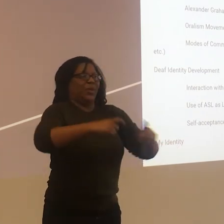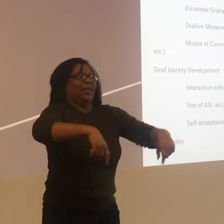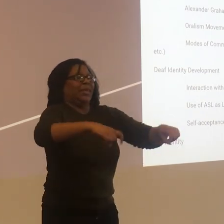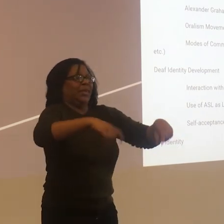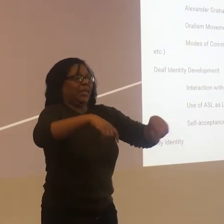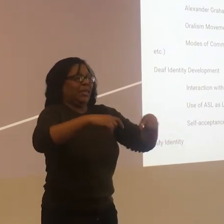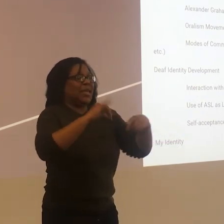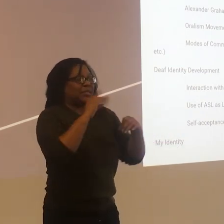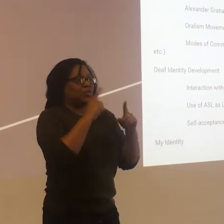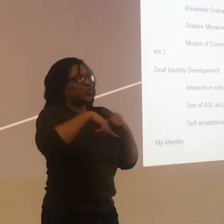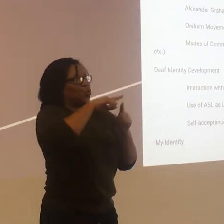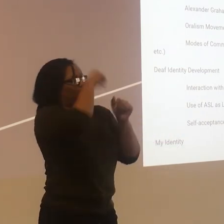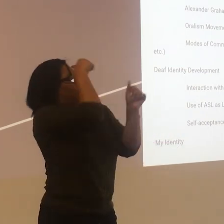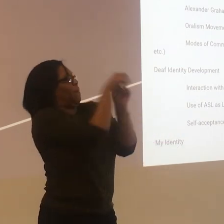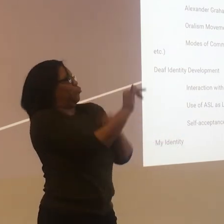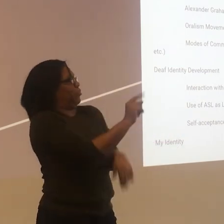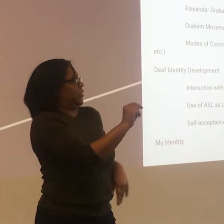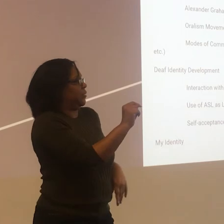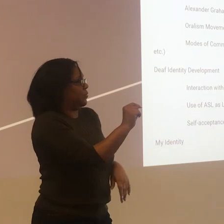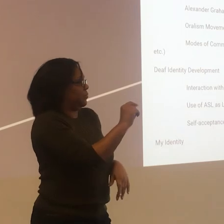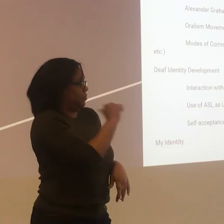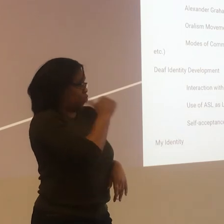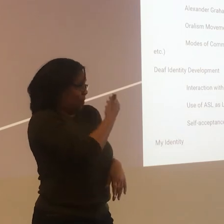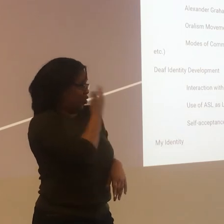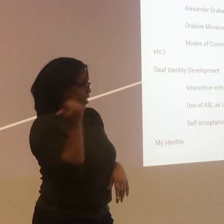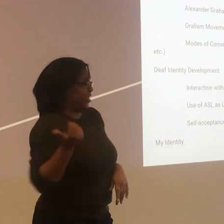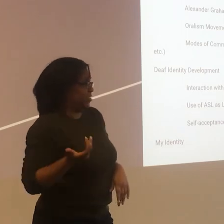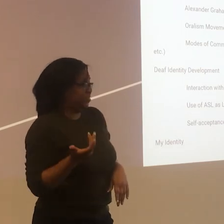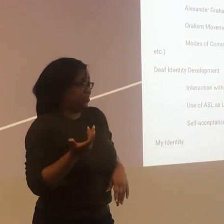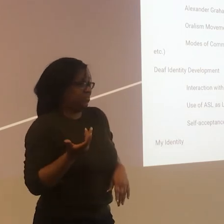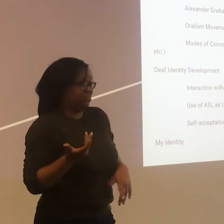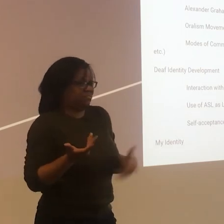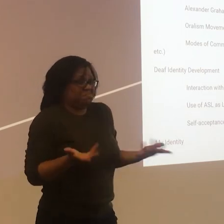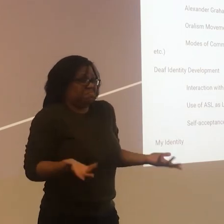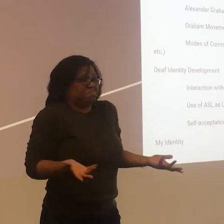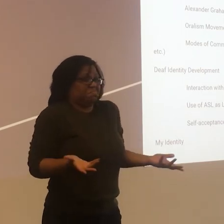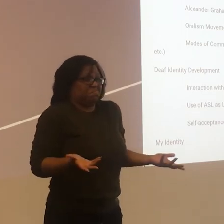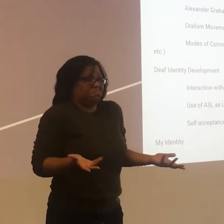That's what the deaf community needs. And please remember that. And don't forget. Right?